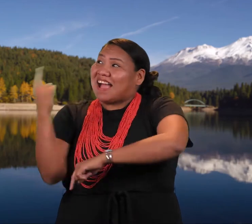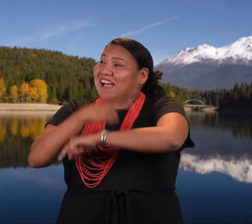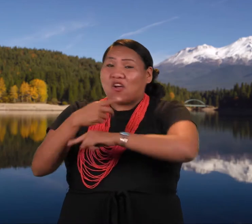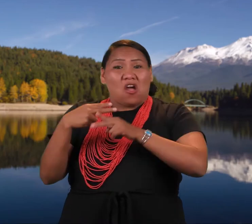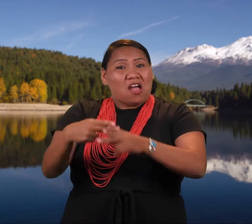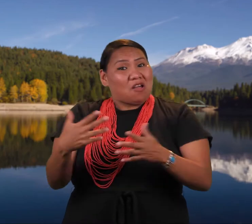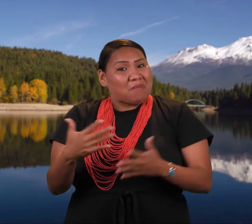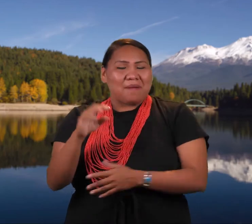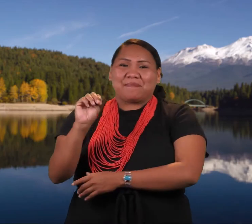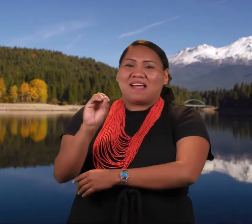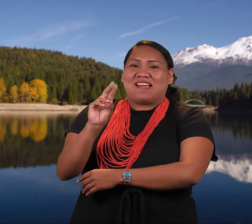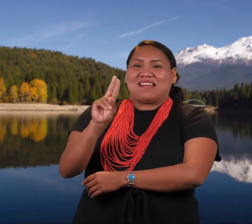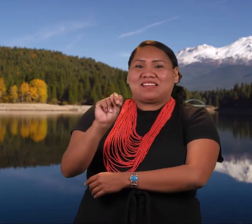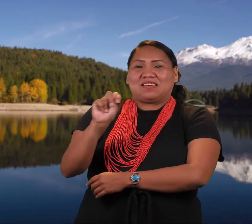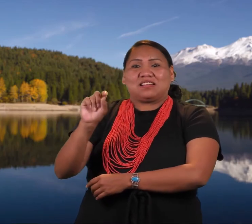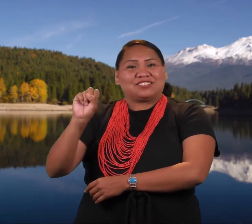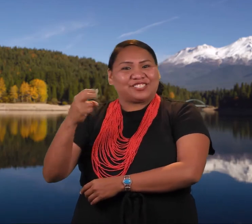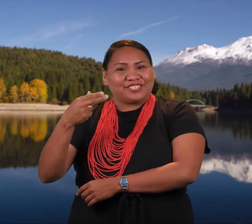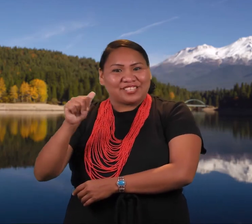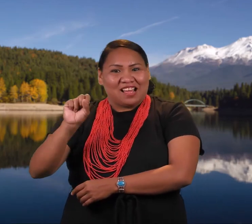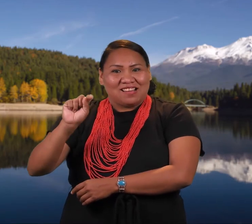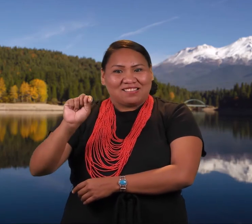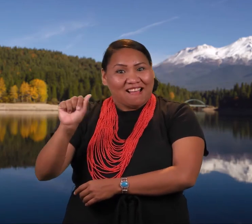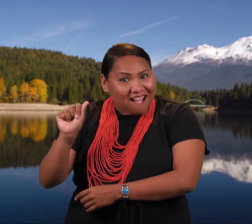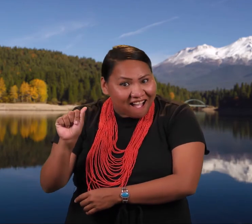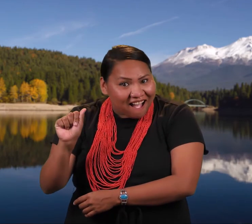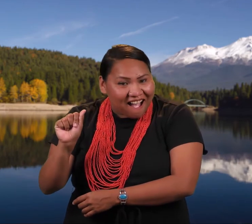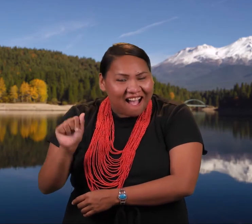Today it is known as Mount Shasta.